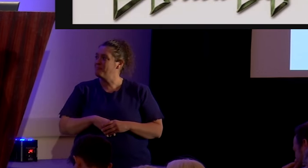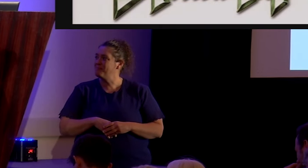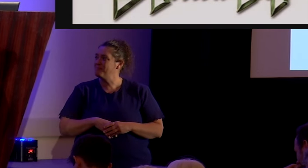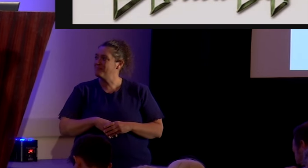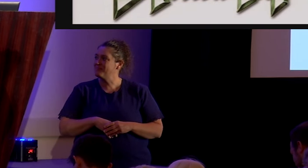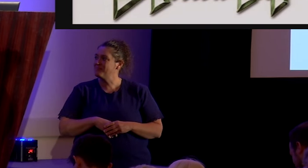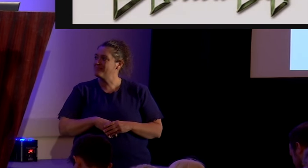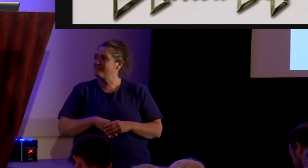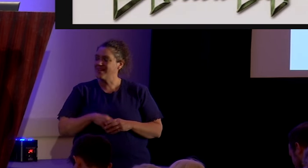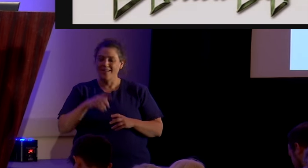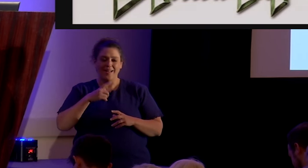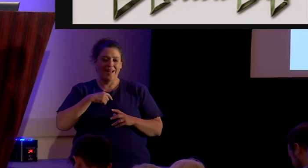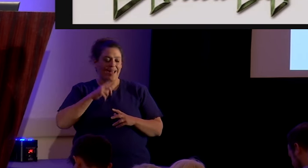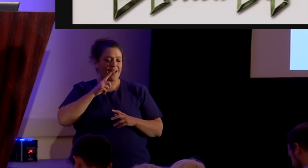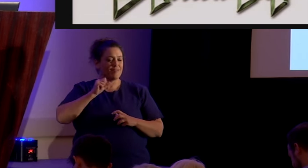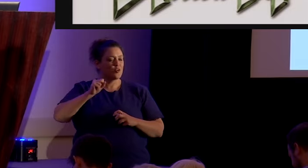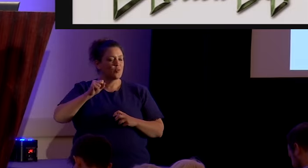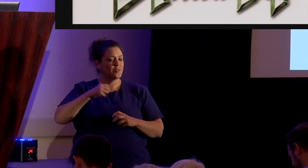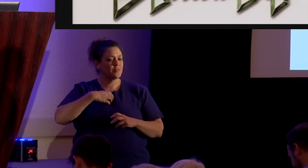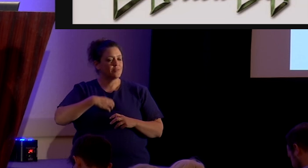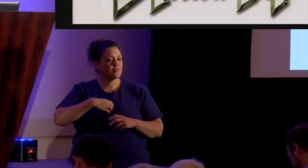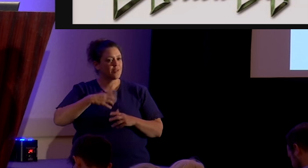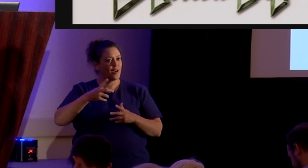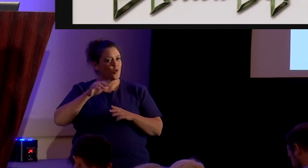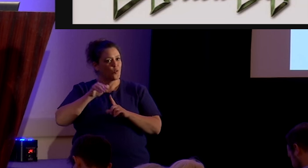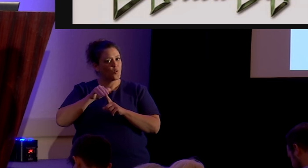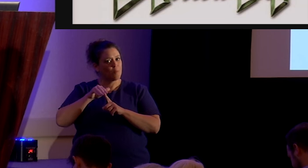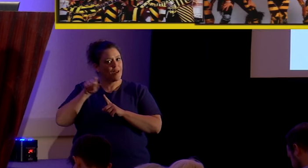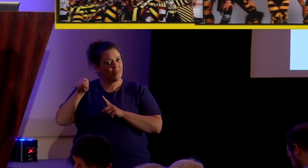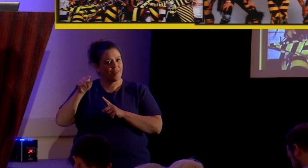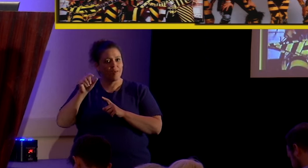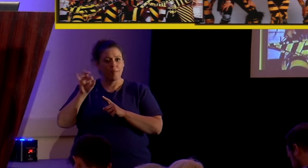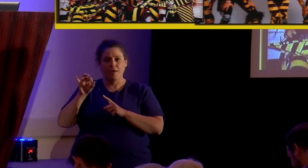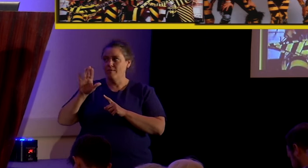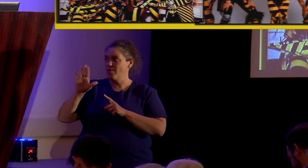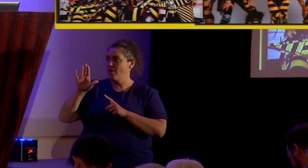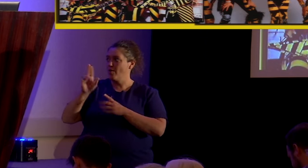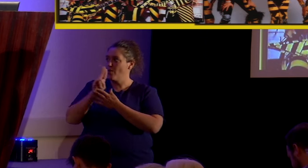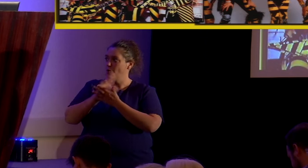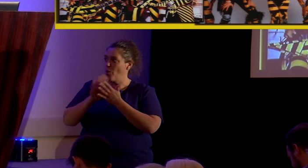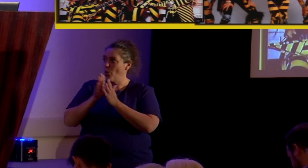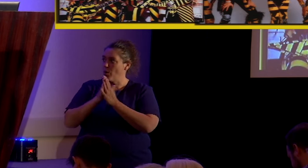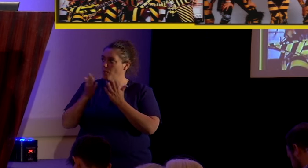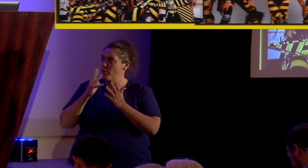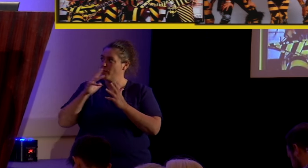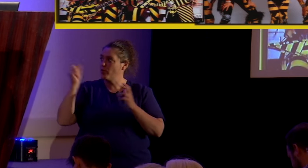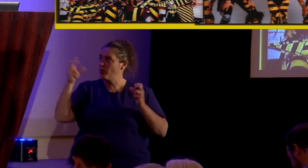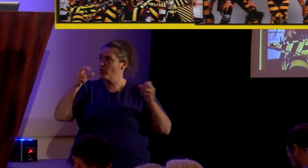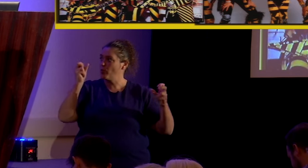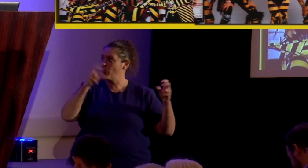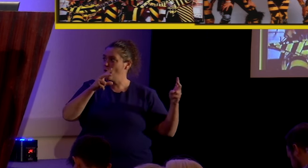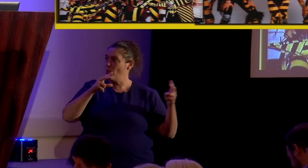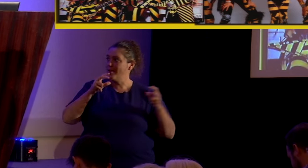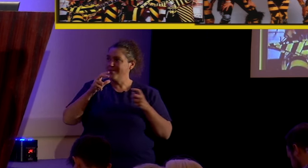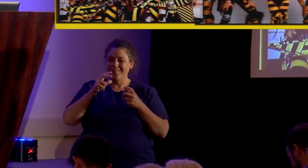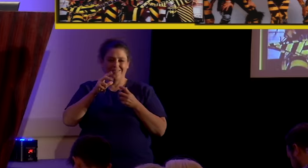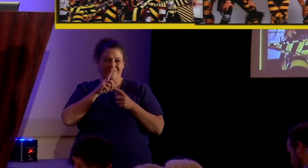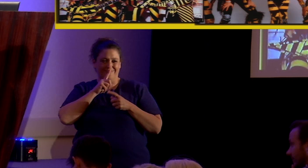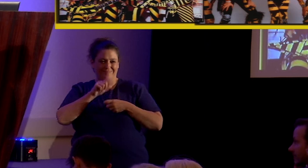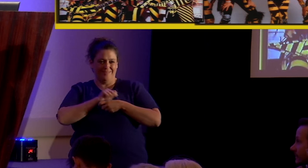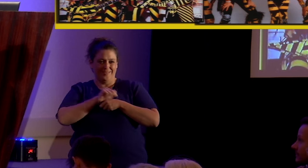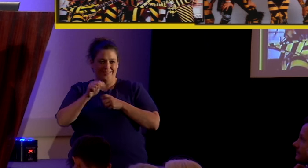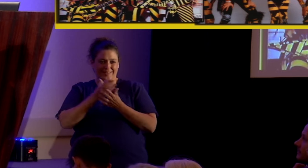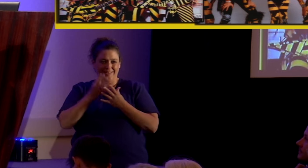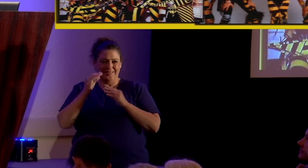i have to resist the urge to remind these guys of their own holy book they're throwing into the audience does not the very nature of things